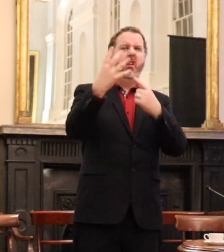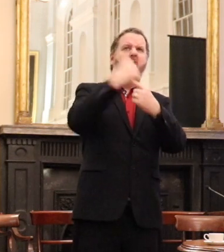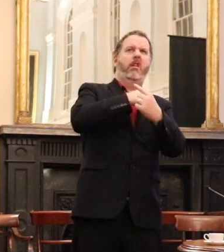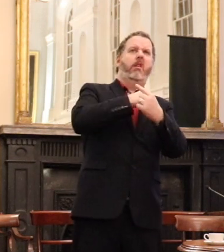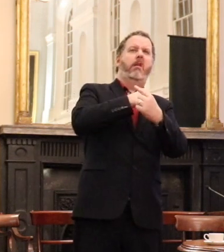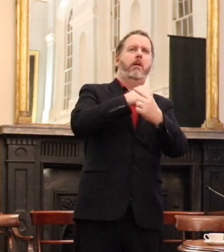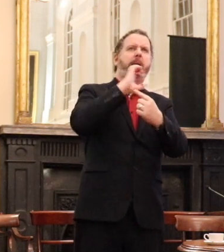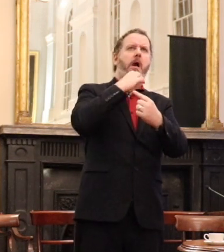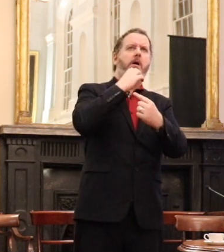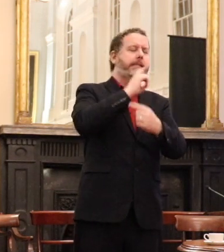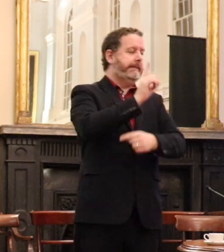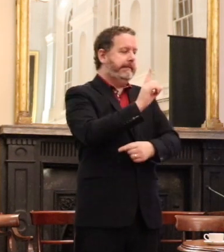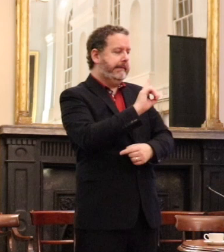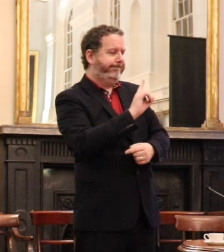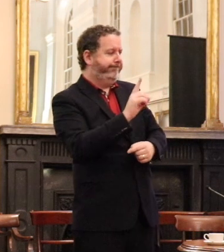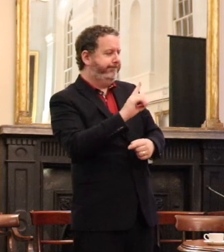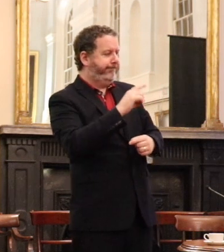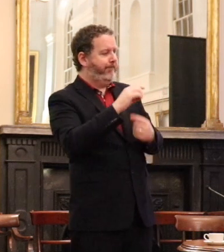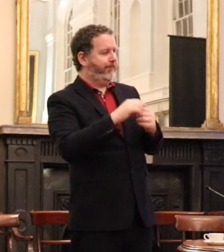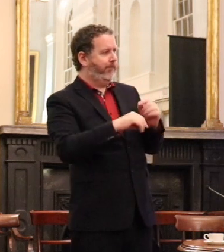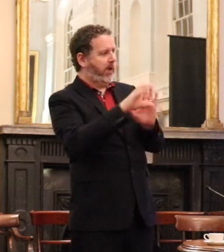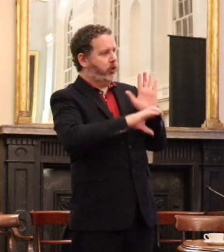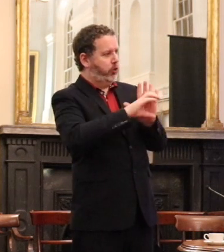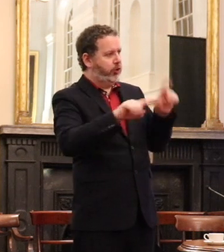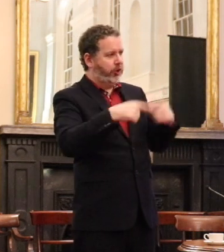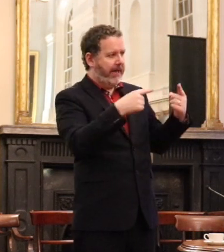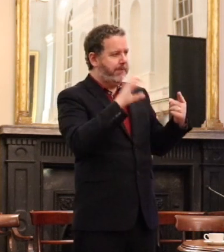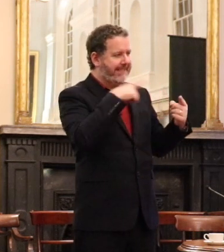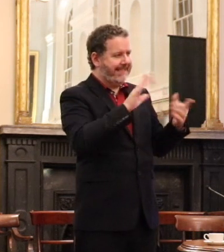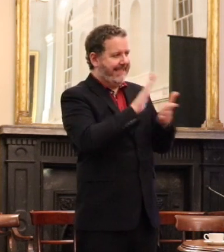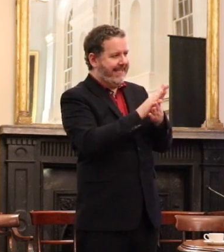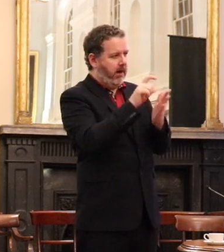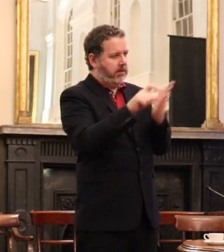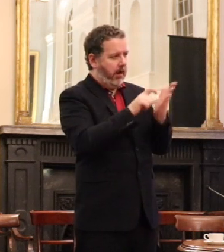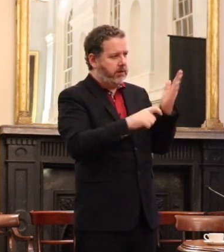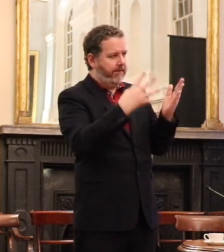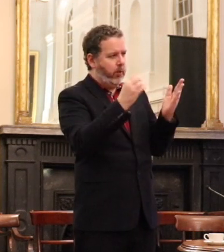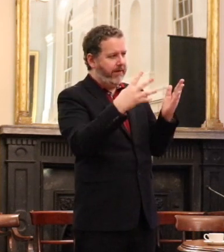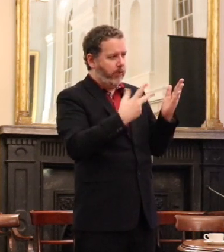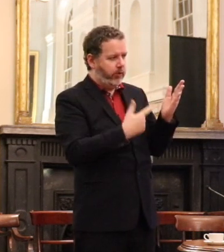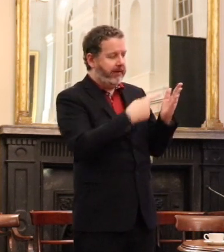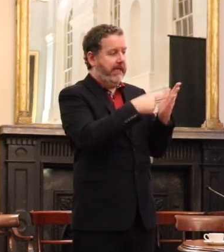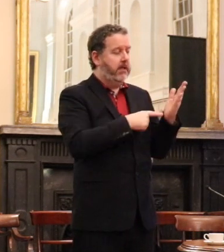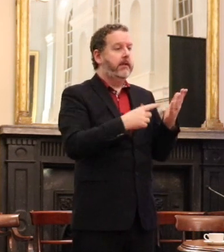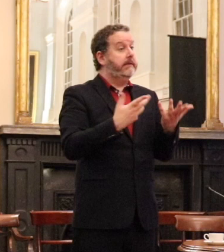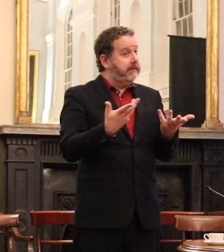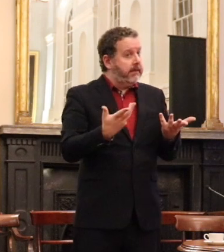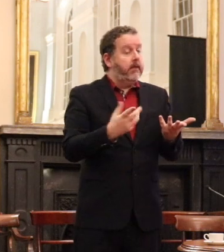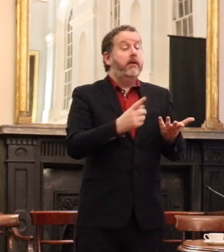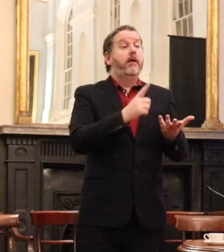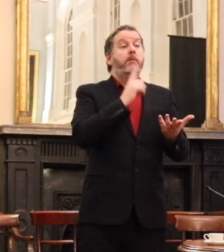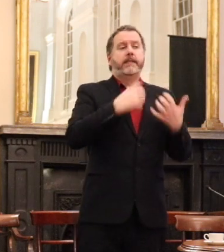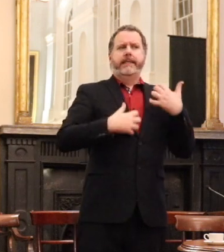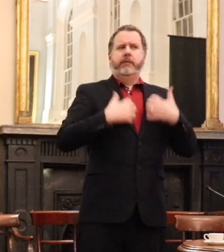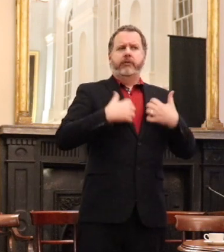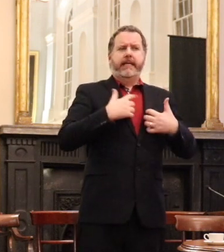threat of constitutional challenge on those grounds. That's a good enough reason and very good to have it there. But what's interesting is it's like most